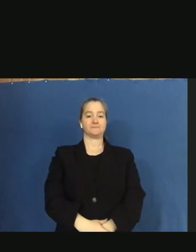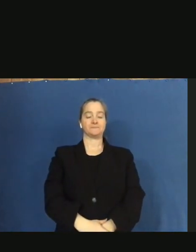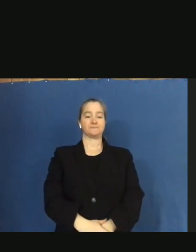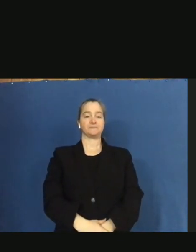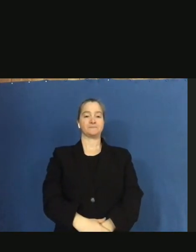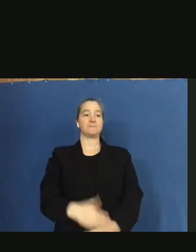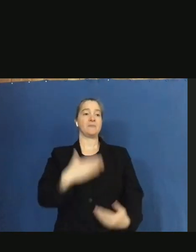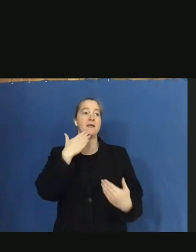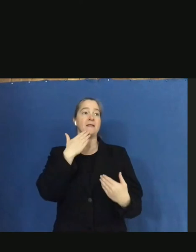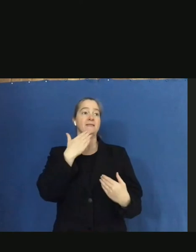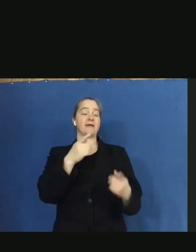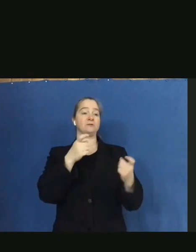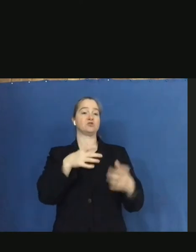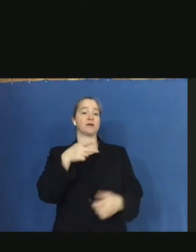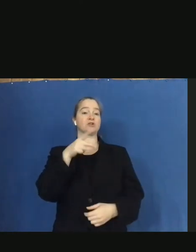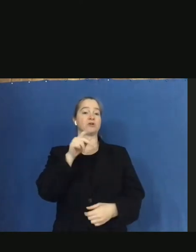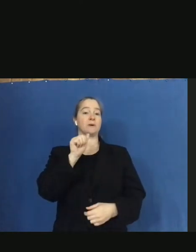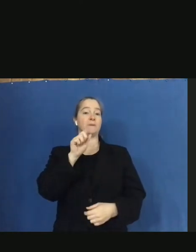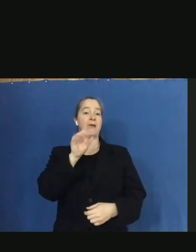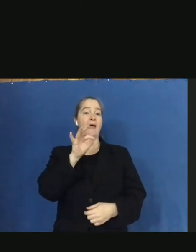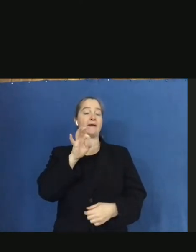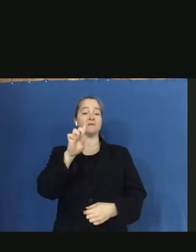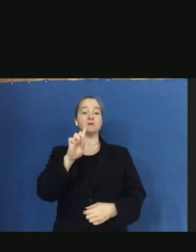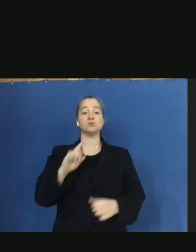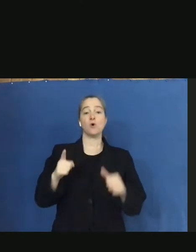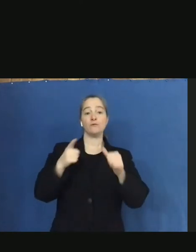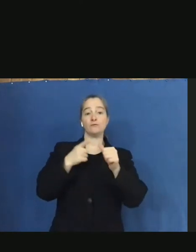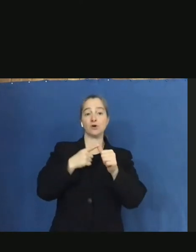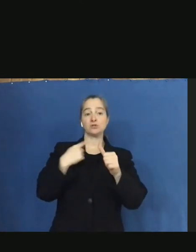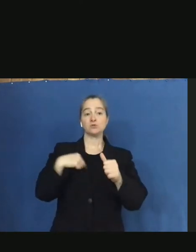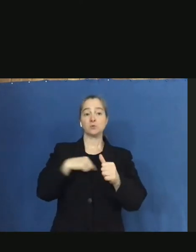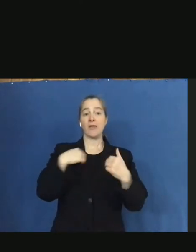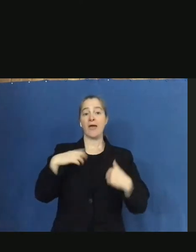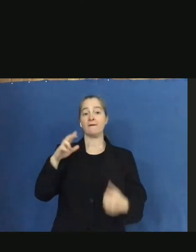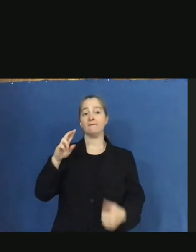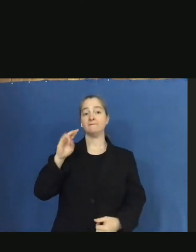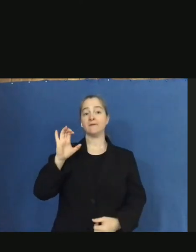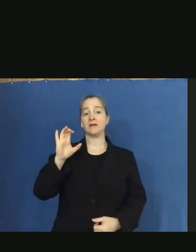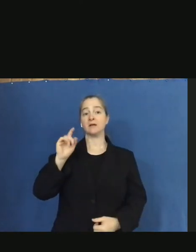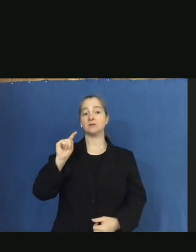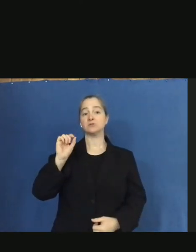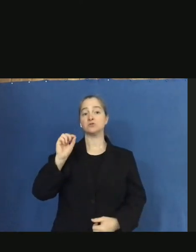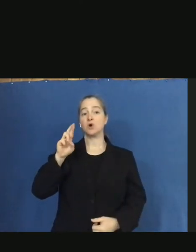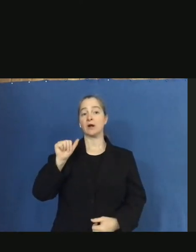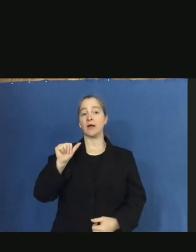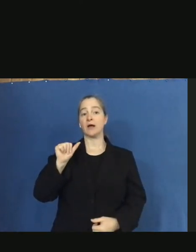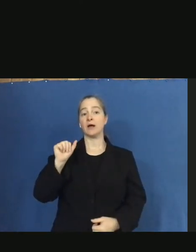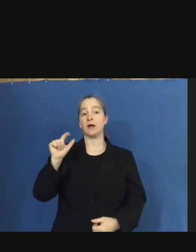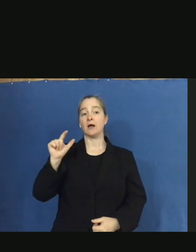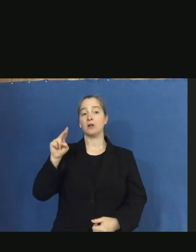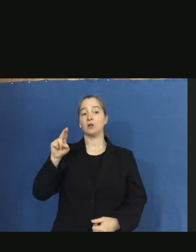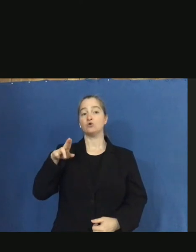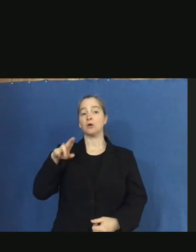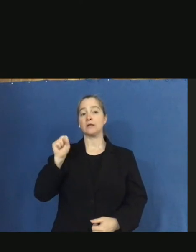So first up, we have Victoria Lucas from FOX 43.